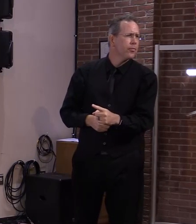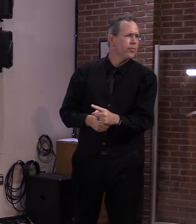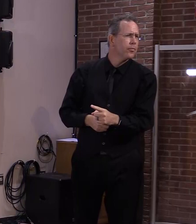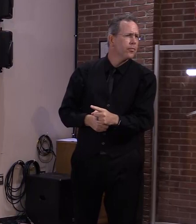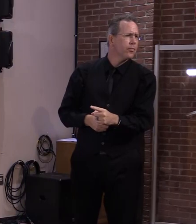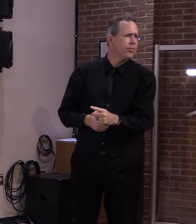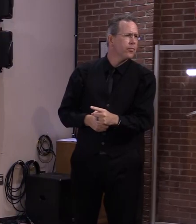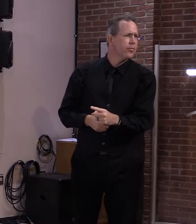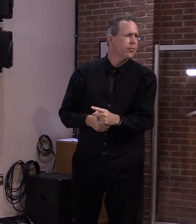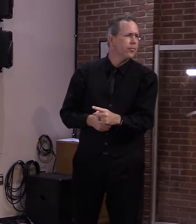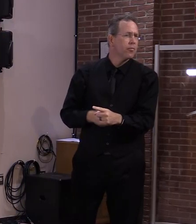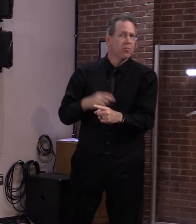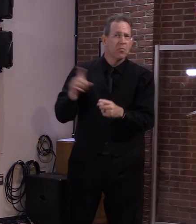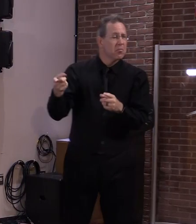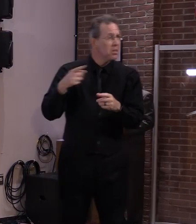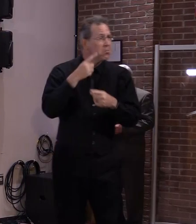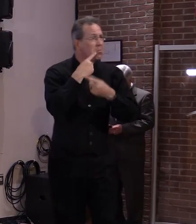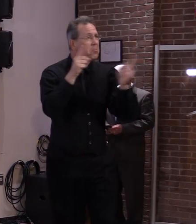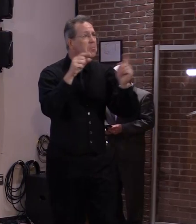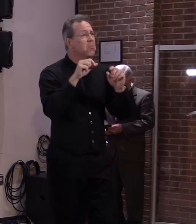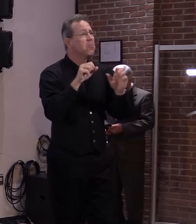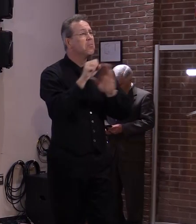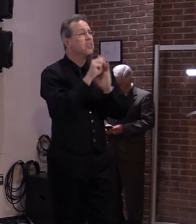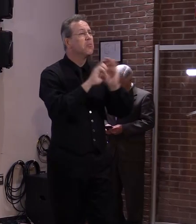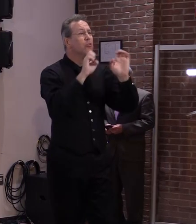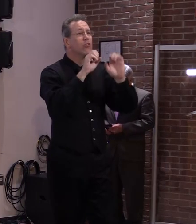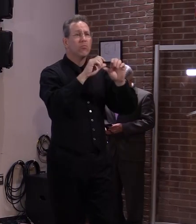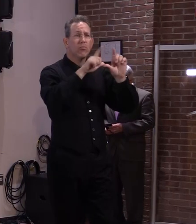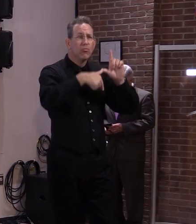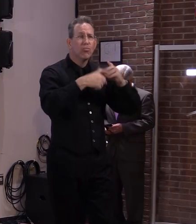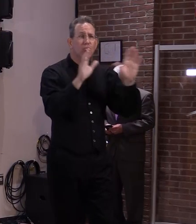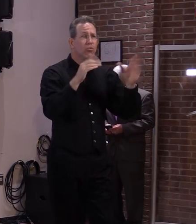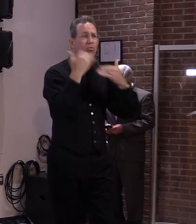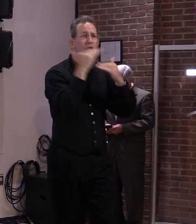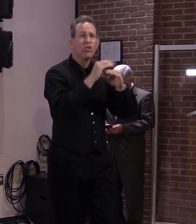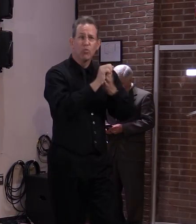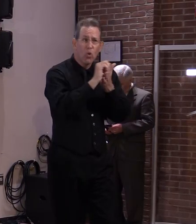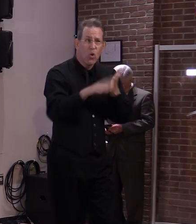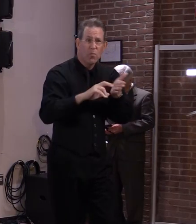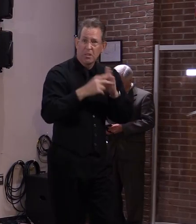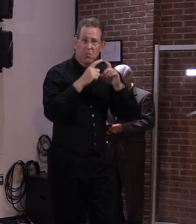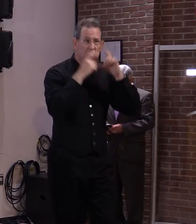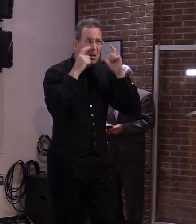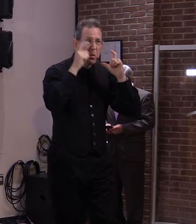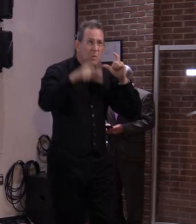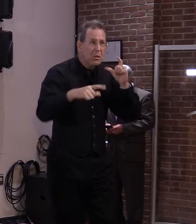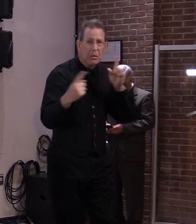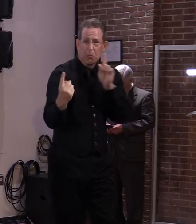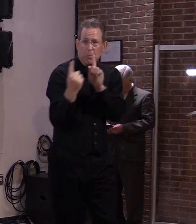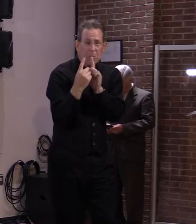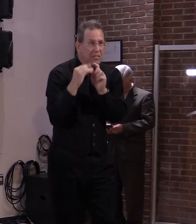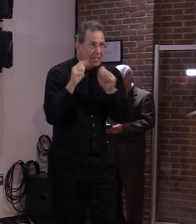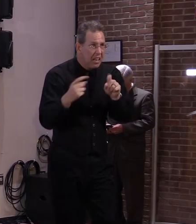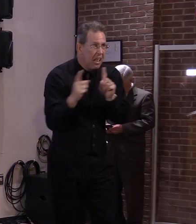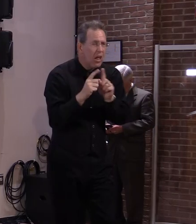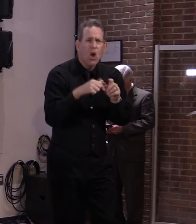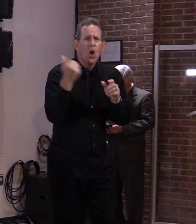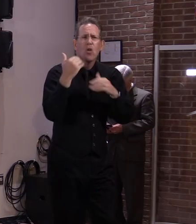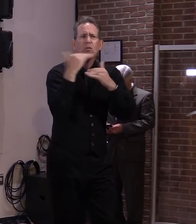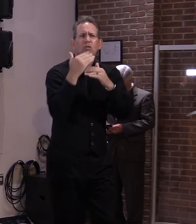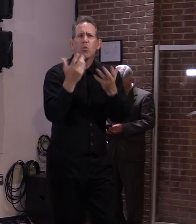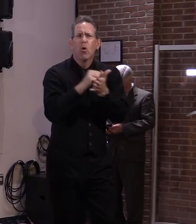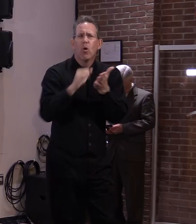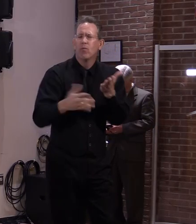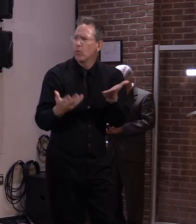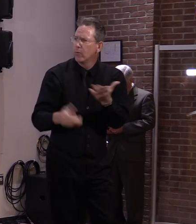gatherings. What else might we notice? just think back pre pandemic the way it was